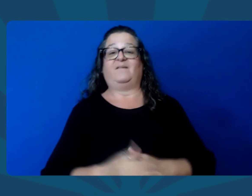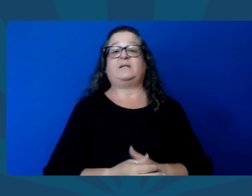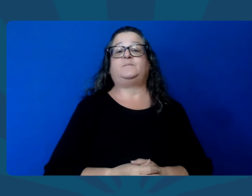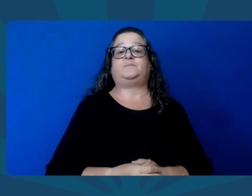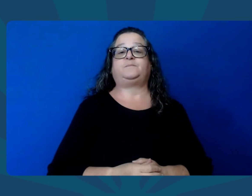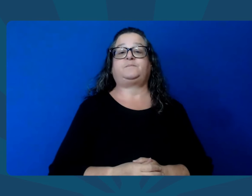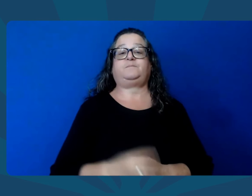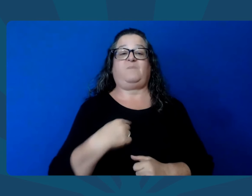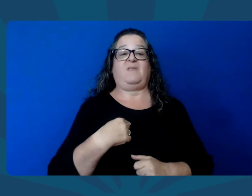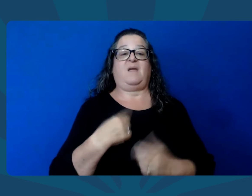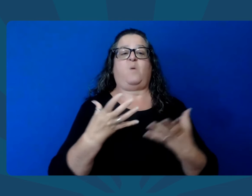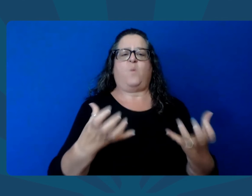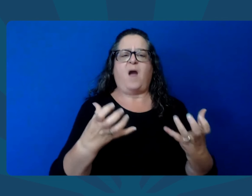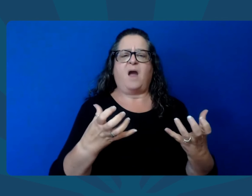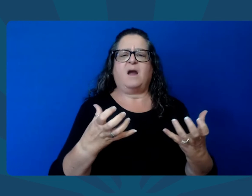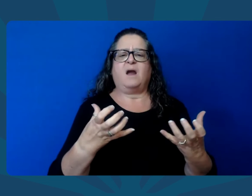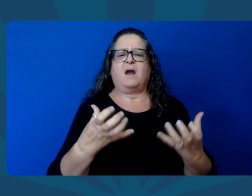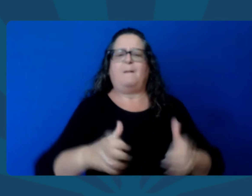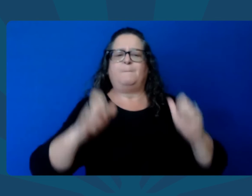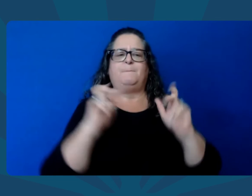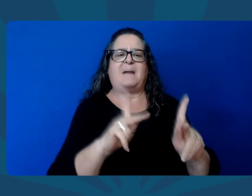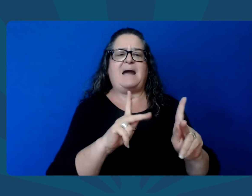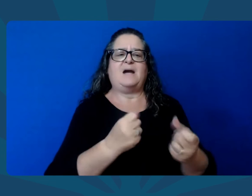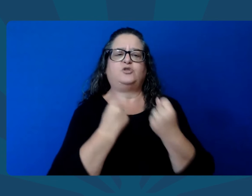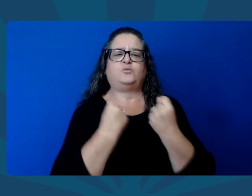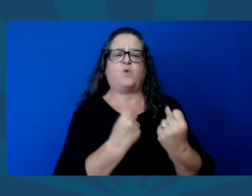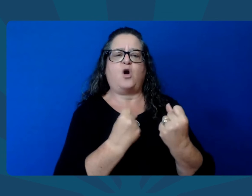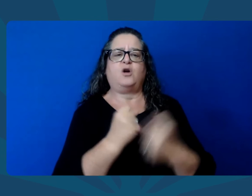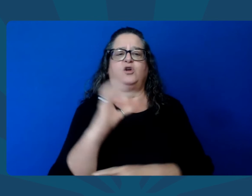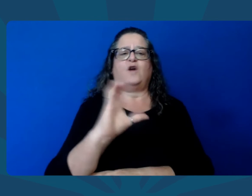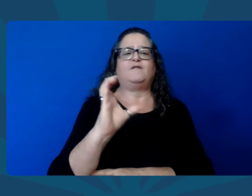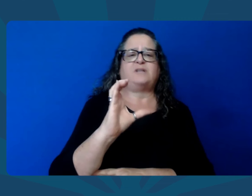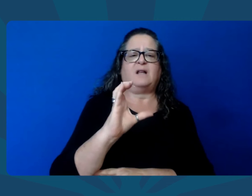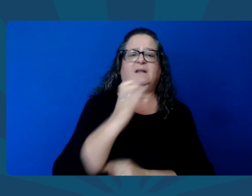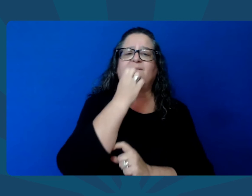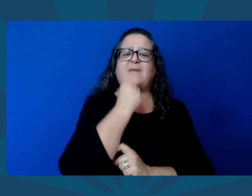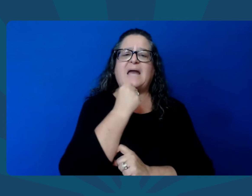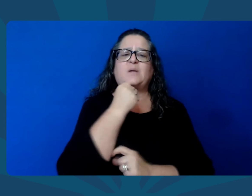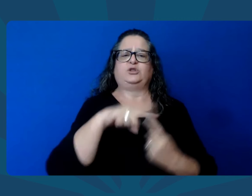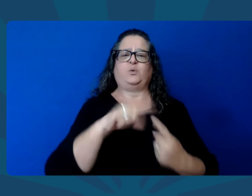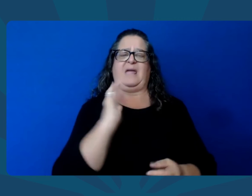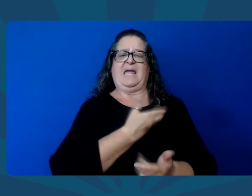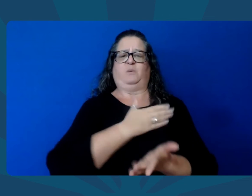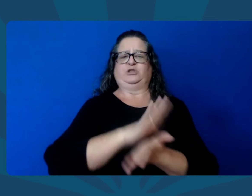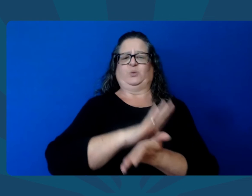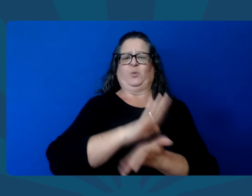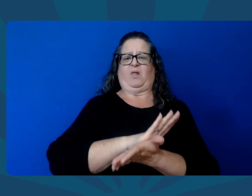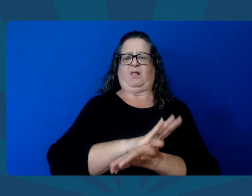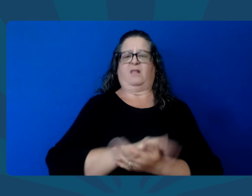I want to bring strong, conservative morals and values back to our schools.